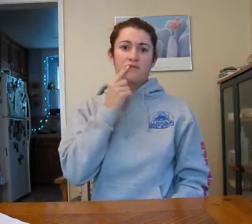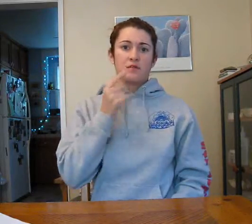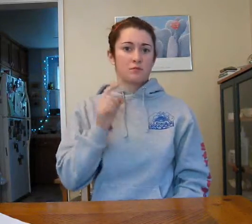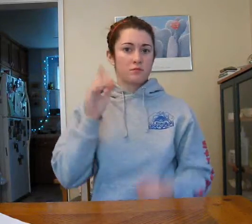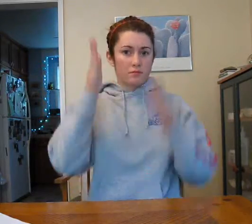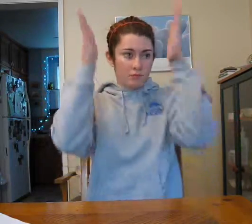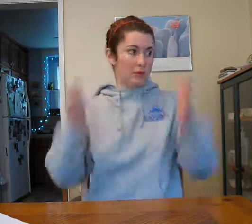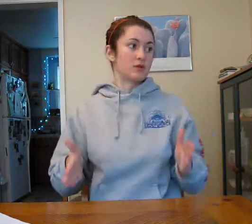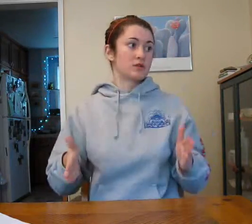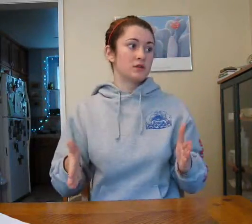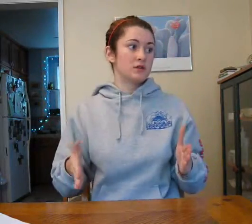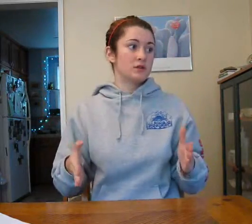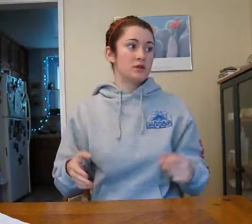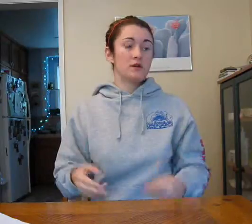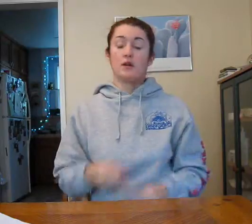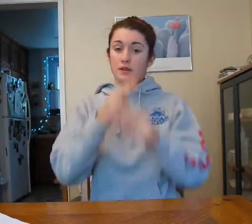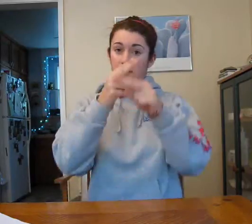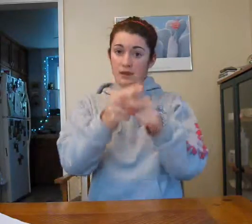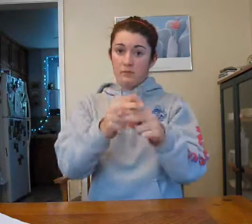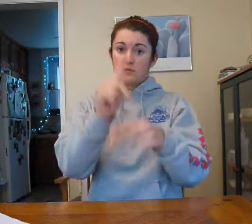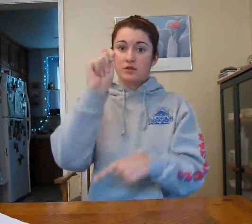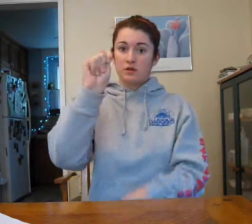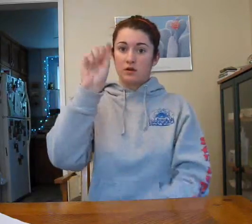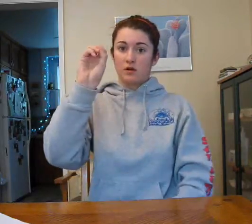person named Tom.